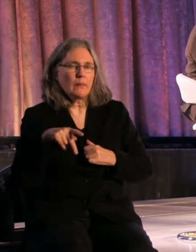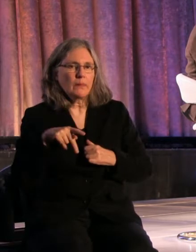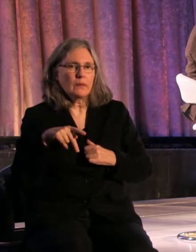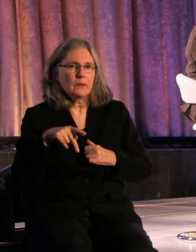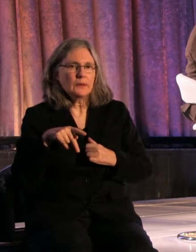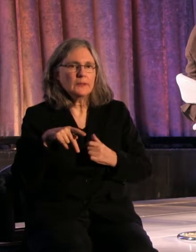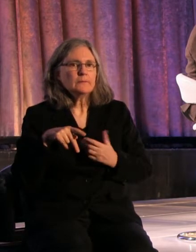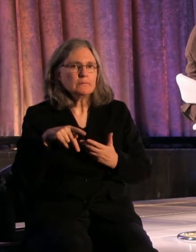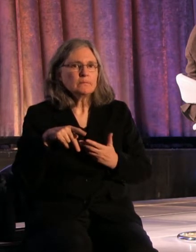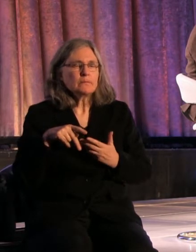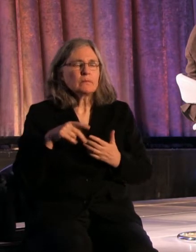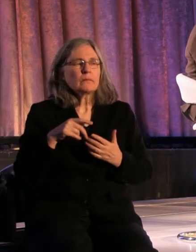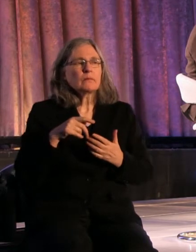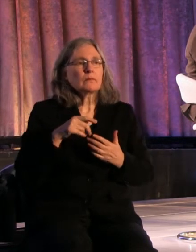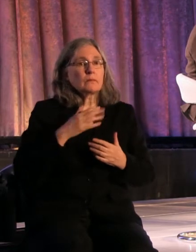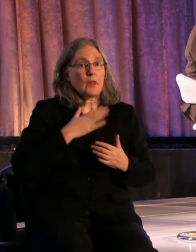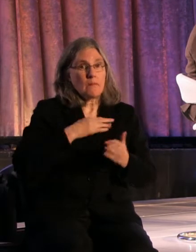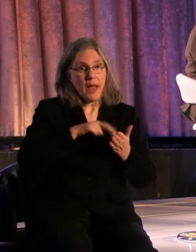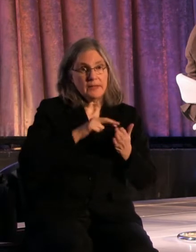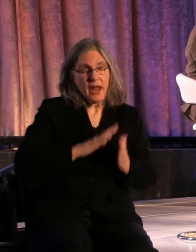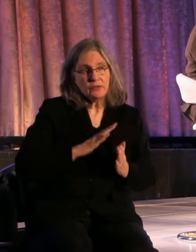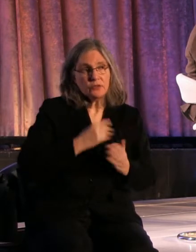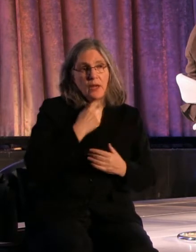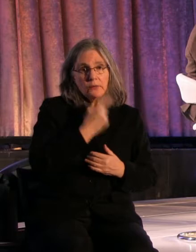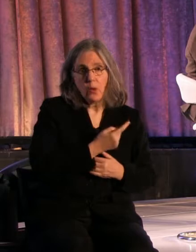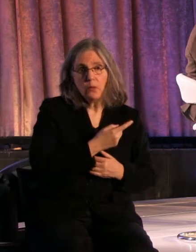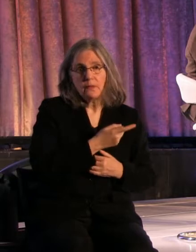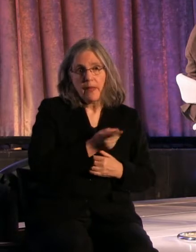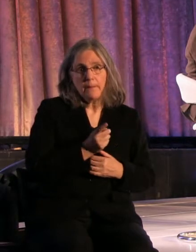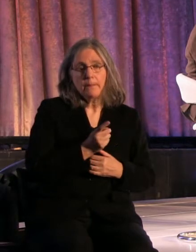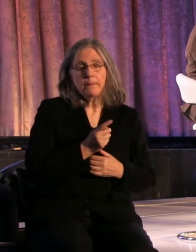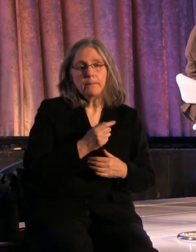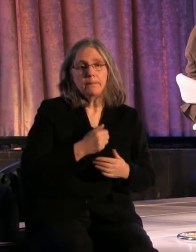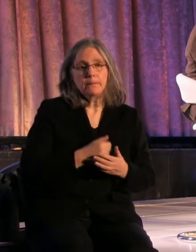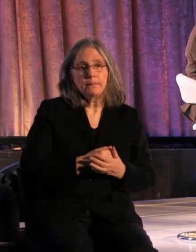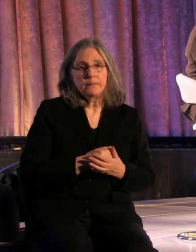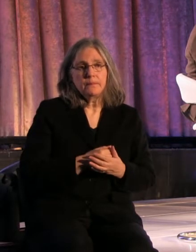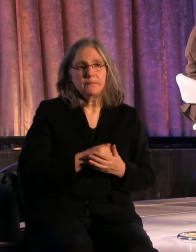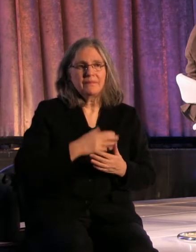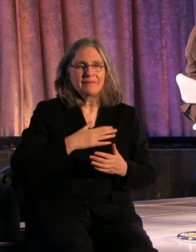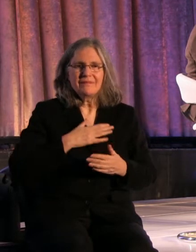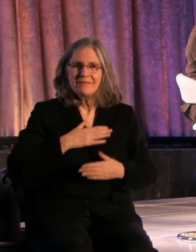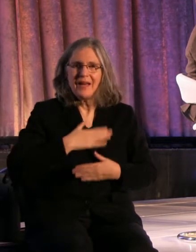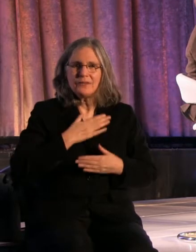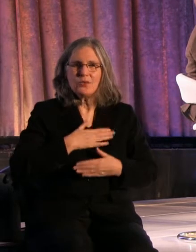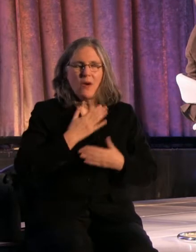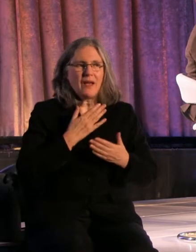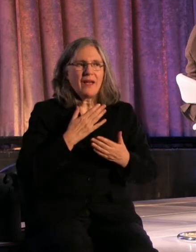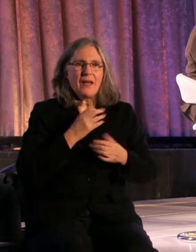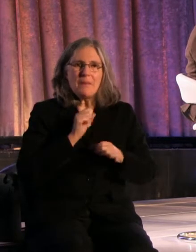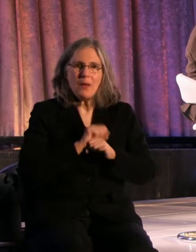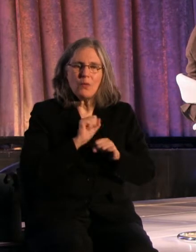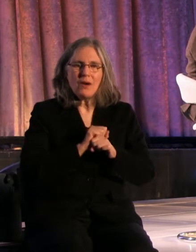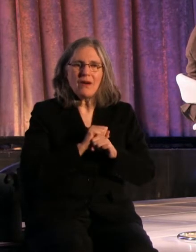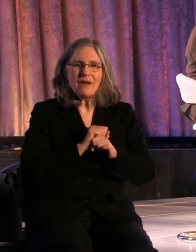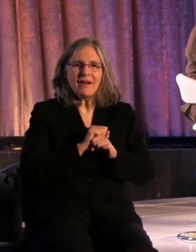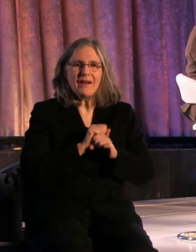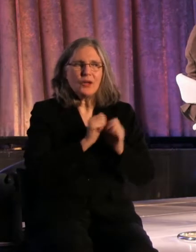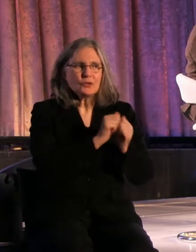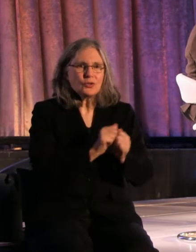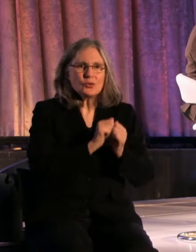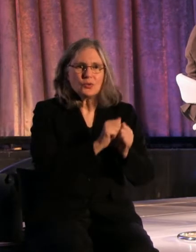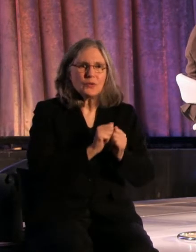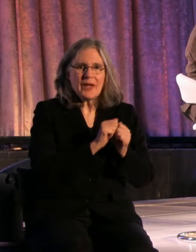about it and, you know, the joy of the work that I do is that it's so collaborative. And so they said, but we